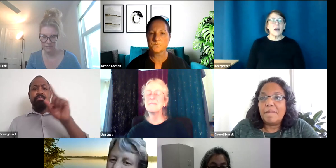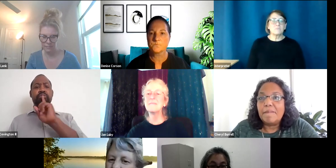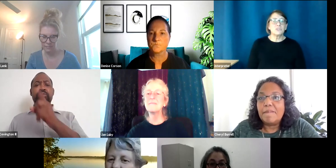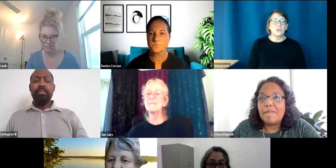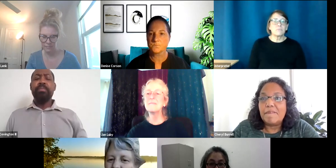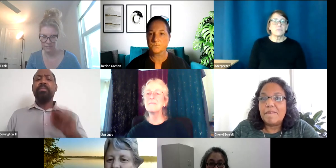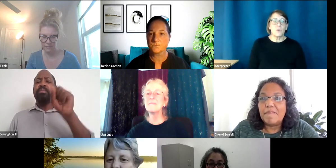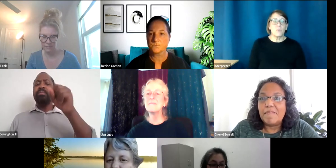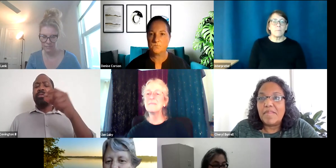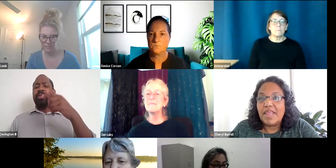Sure. No problem.